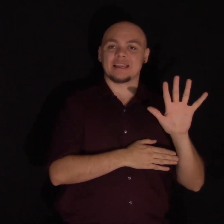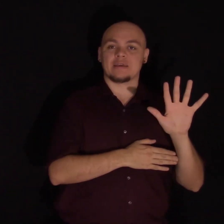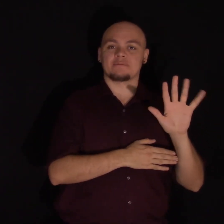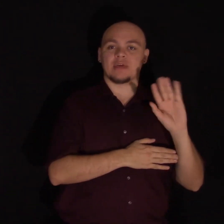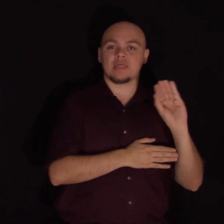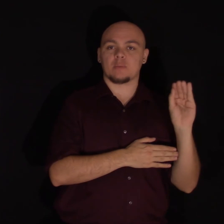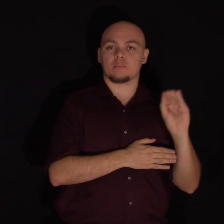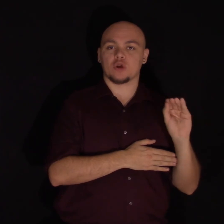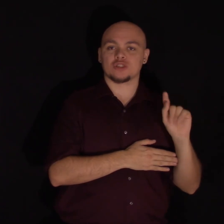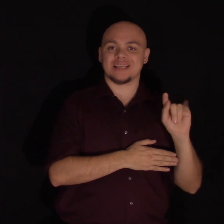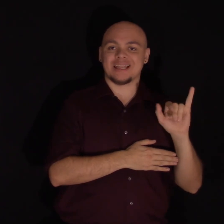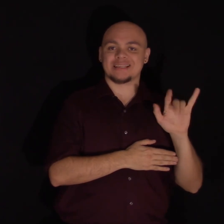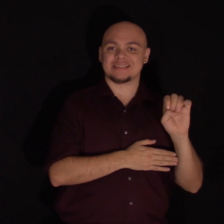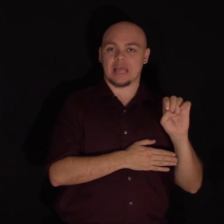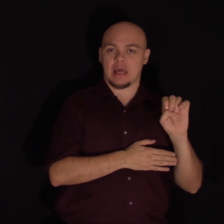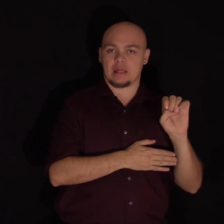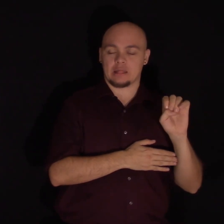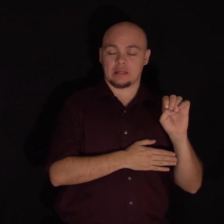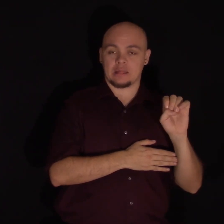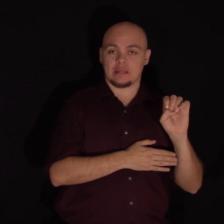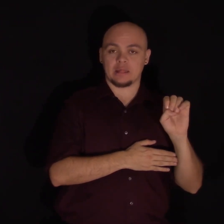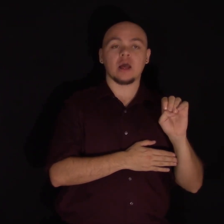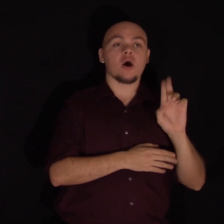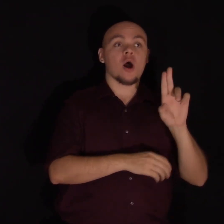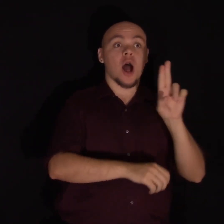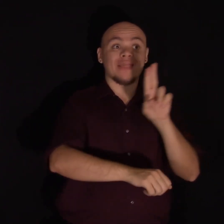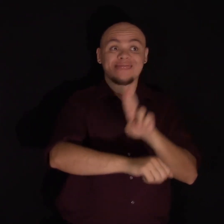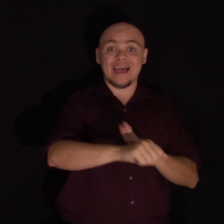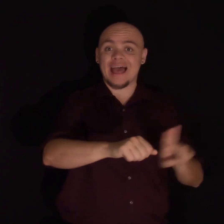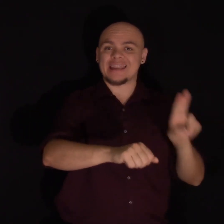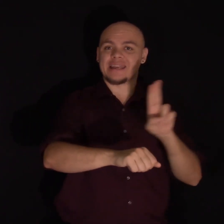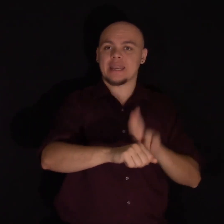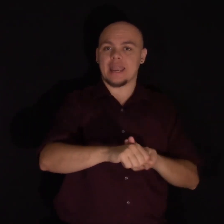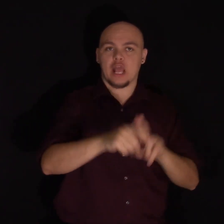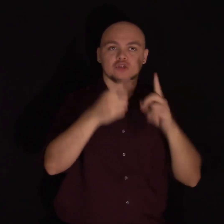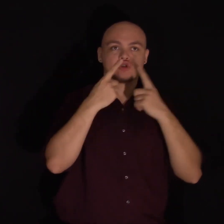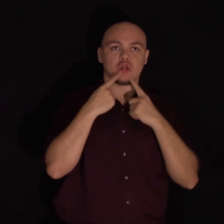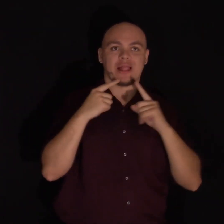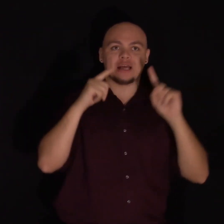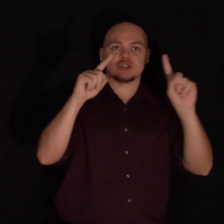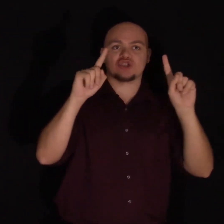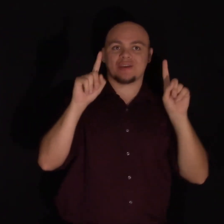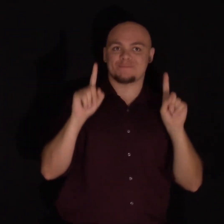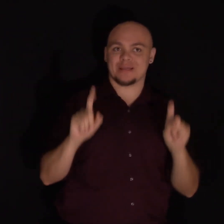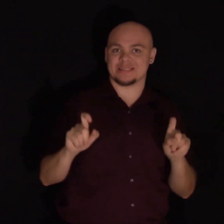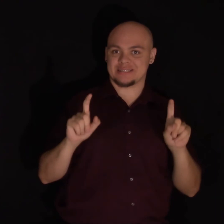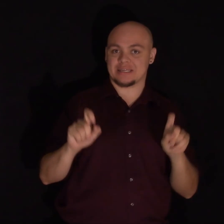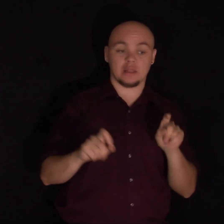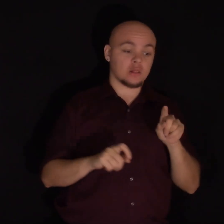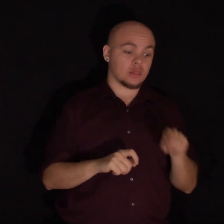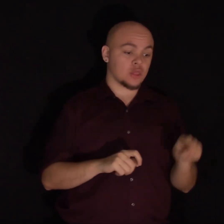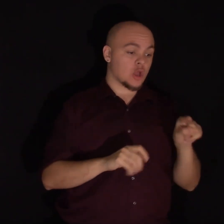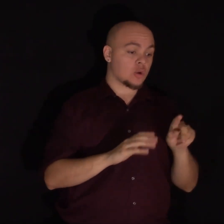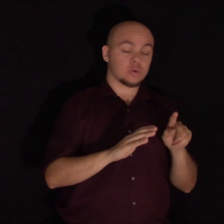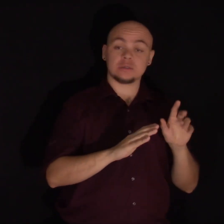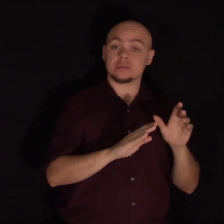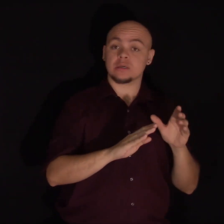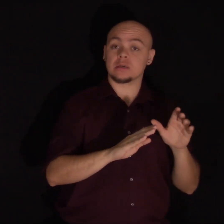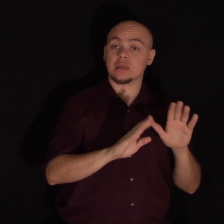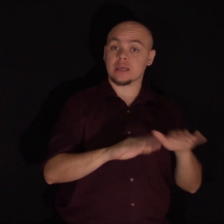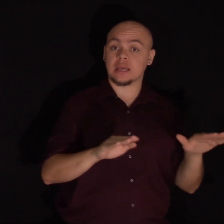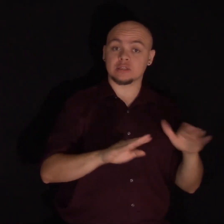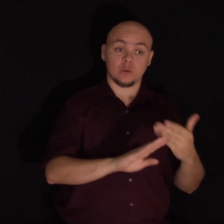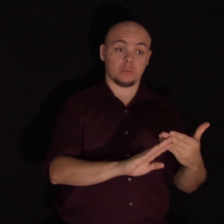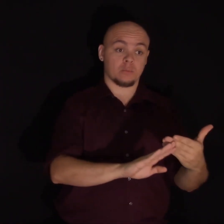percentile on the National Achievement Test. Many of those kids could not hold